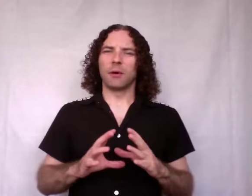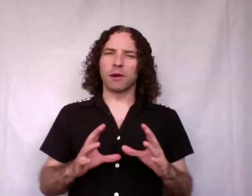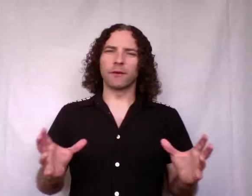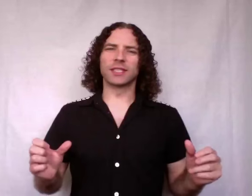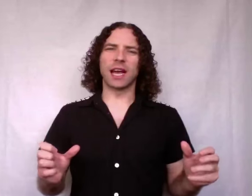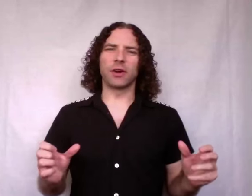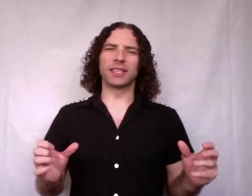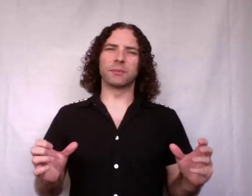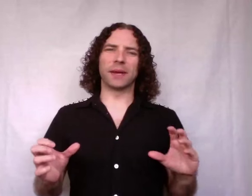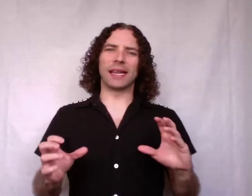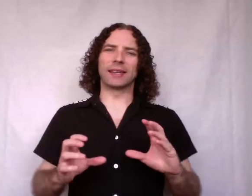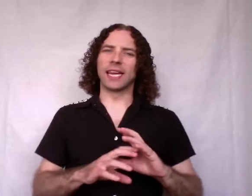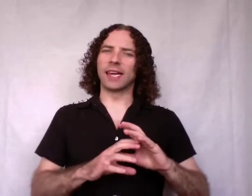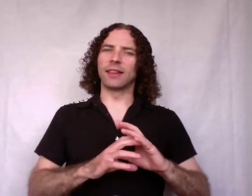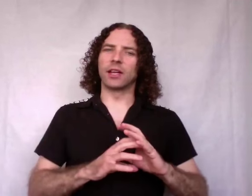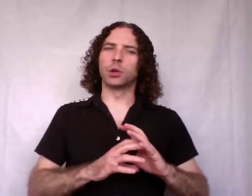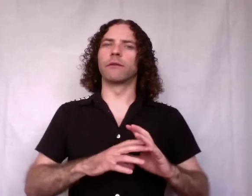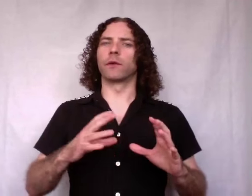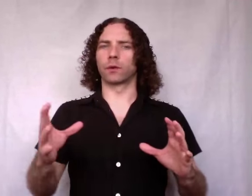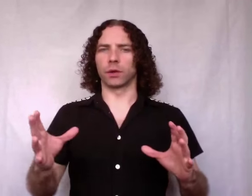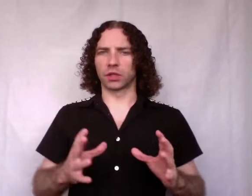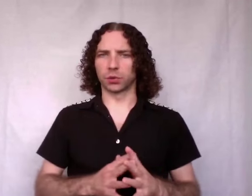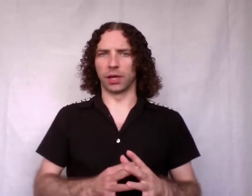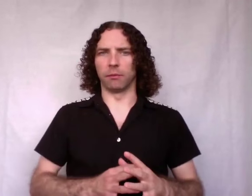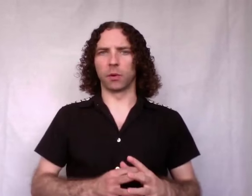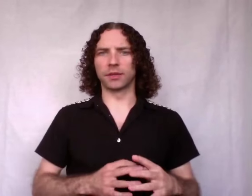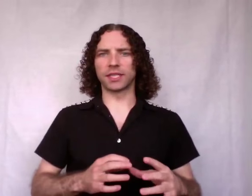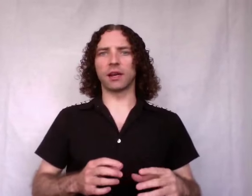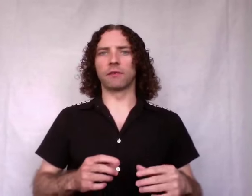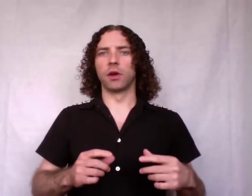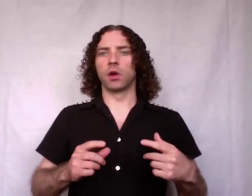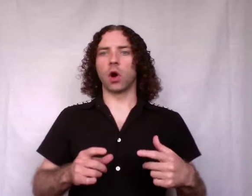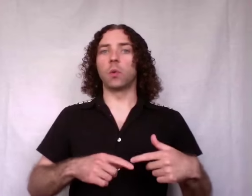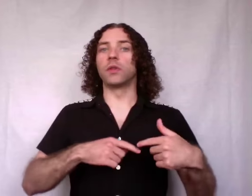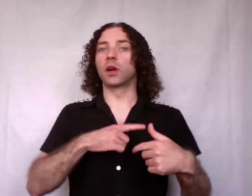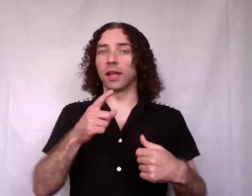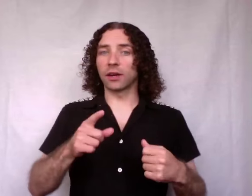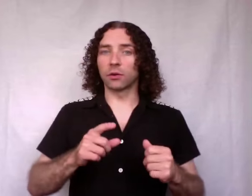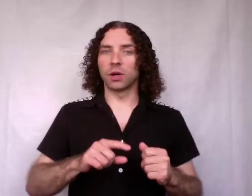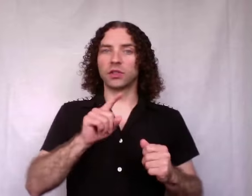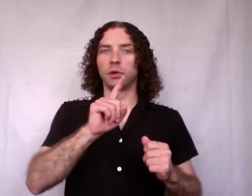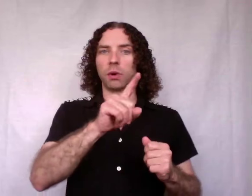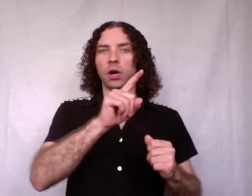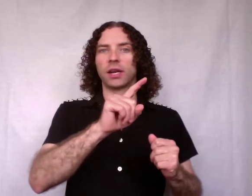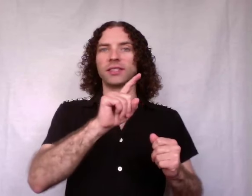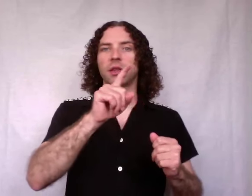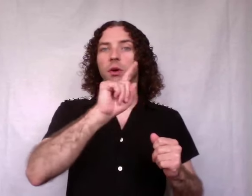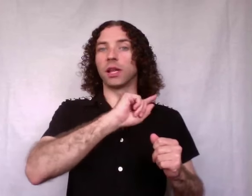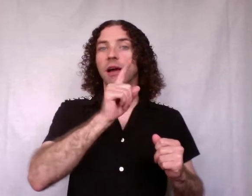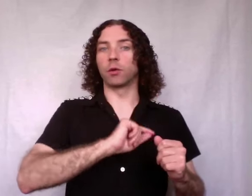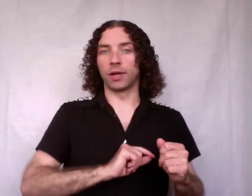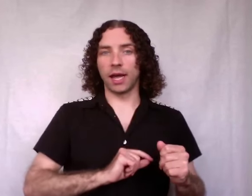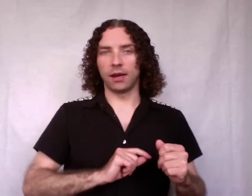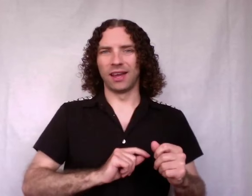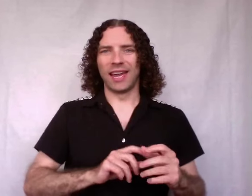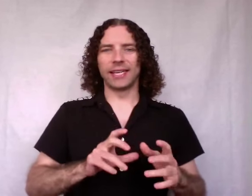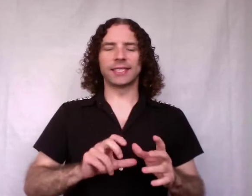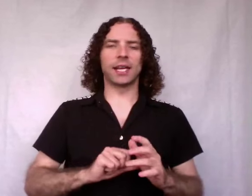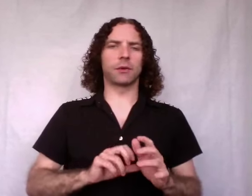Reference counting is a bit like taking that to a further extreme. Where instead of, oh, when the collector runs, you mark it as either alive or dead. Instead, the